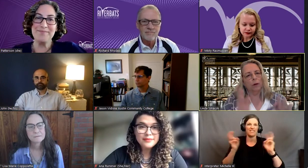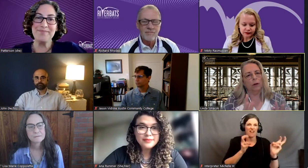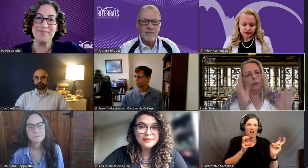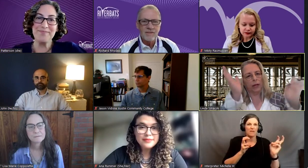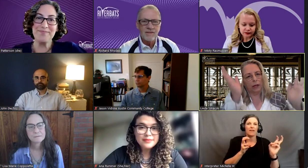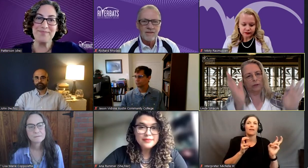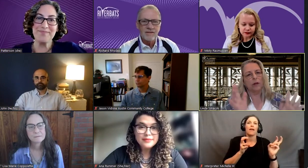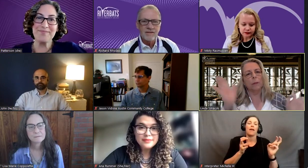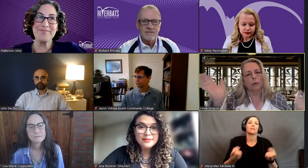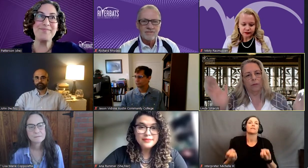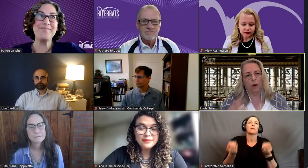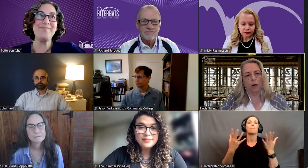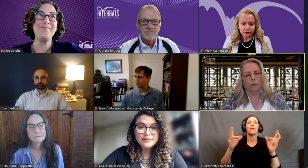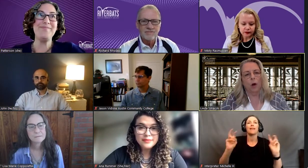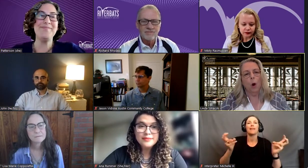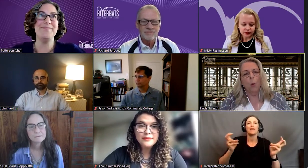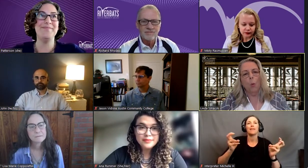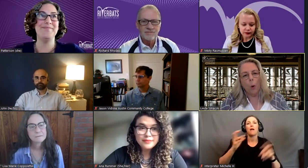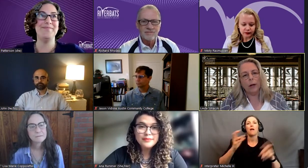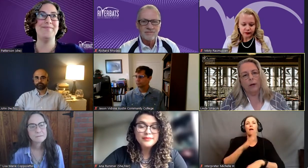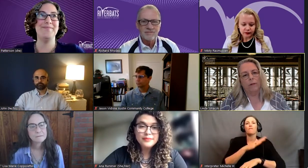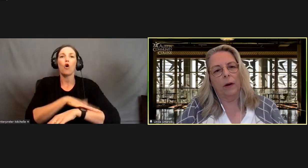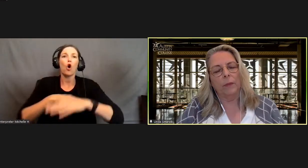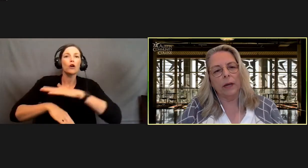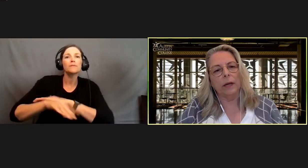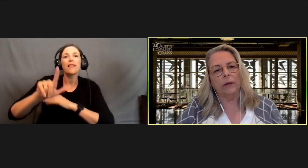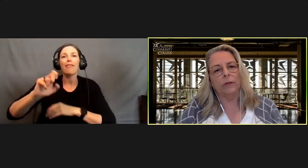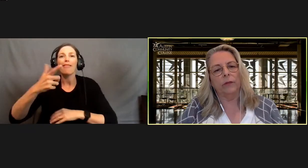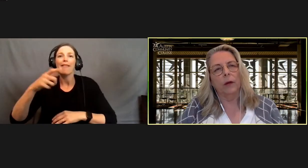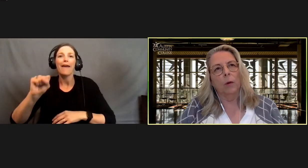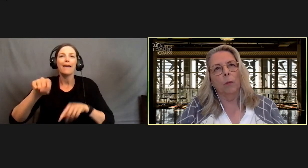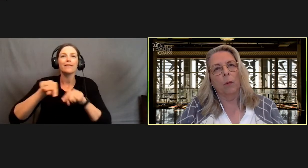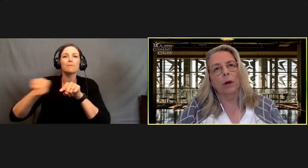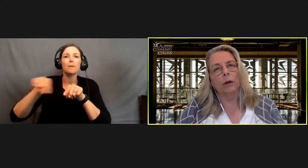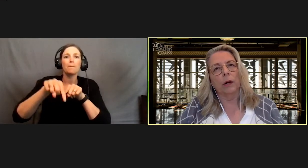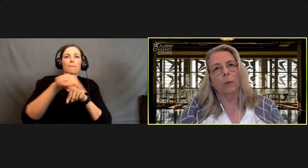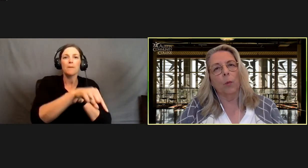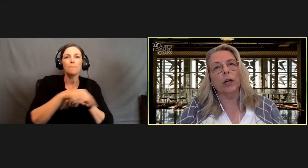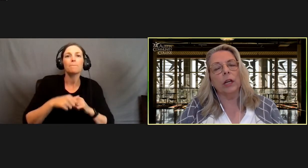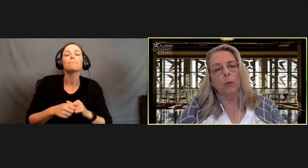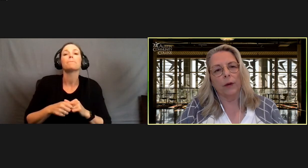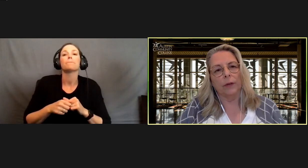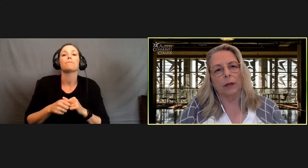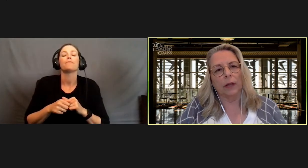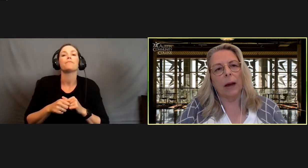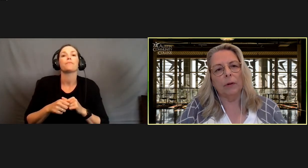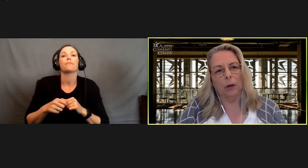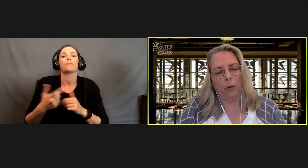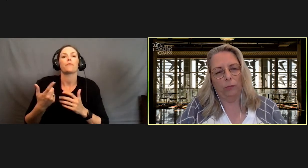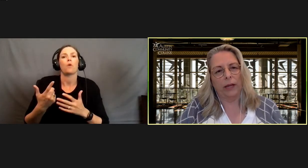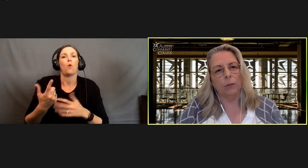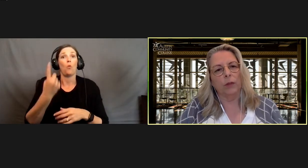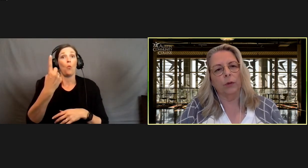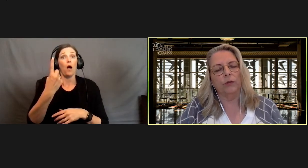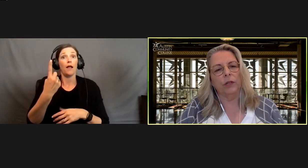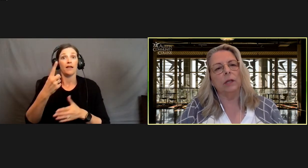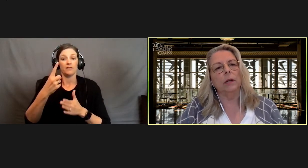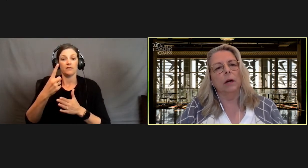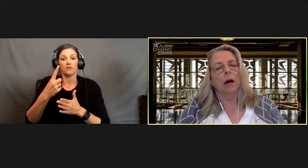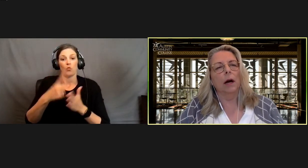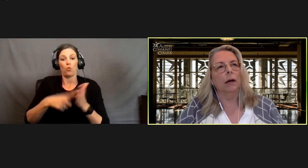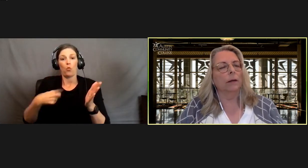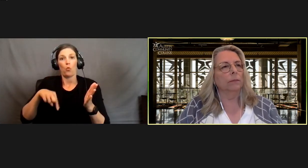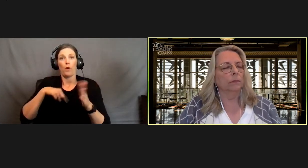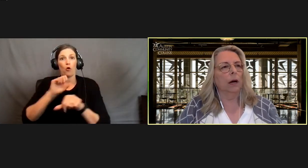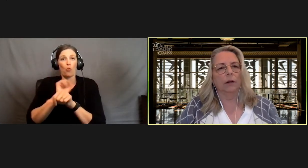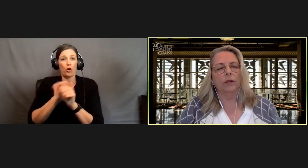number of legs, a number of arms. One of them is what we're working with and collaborating with, with Dean,